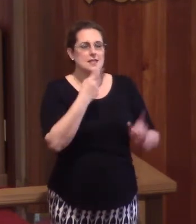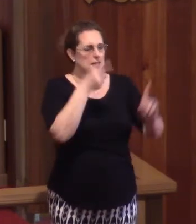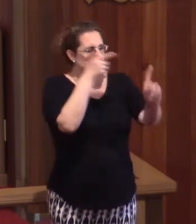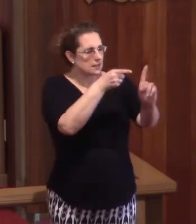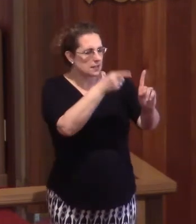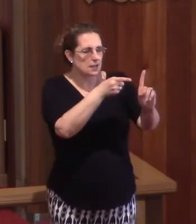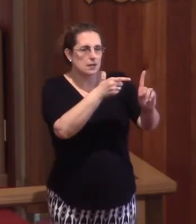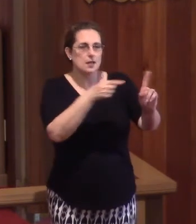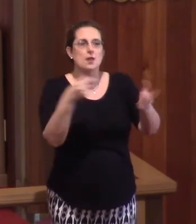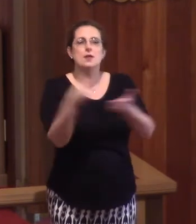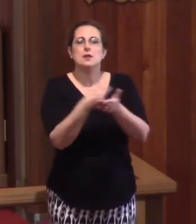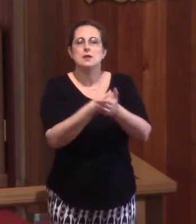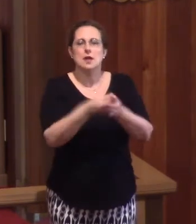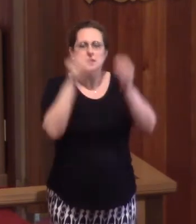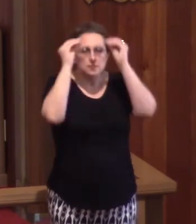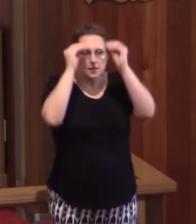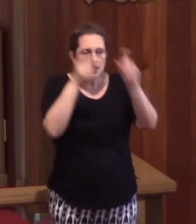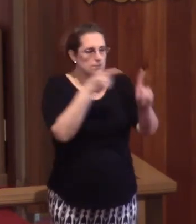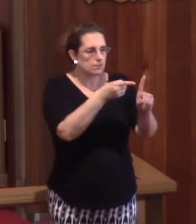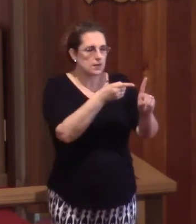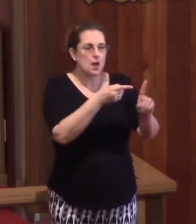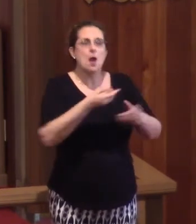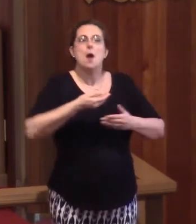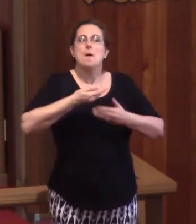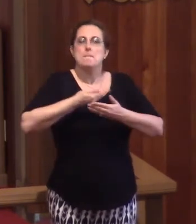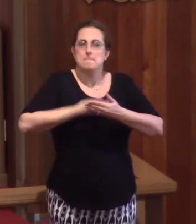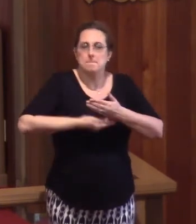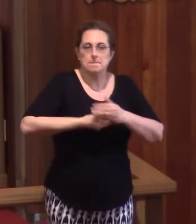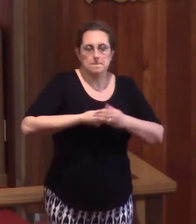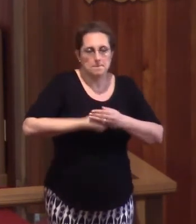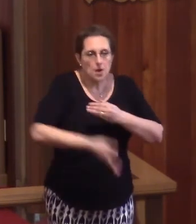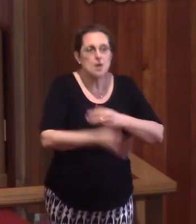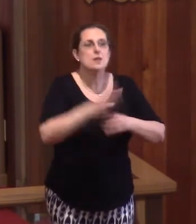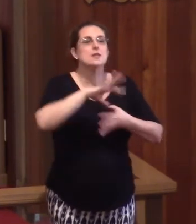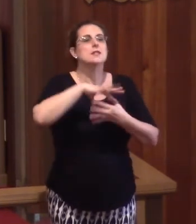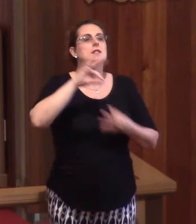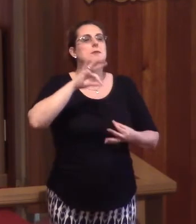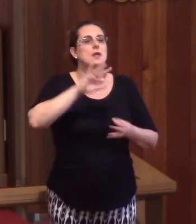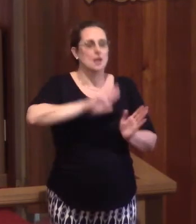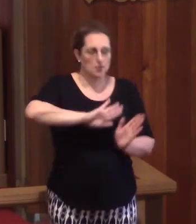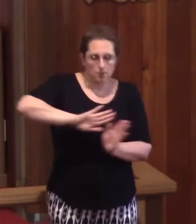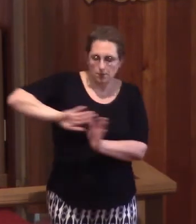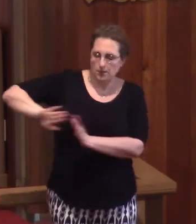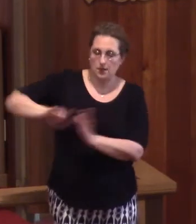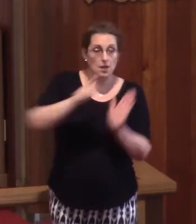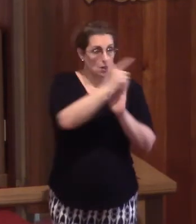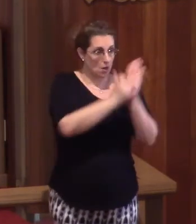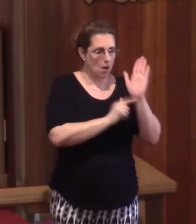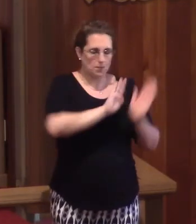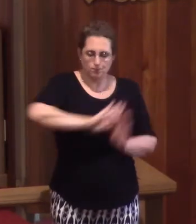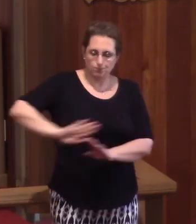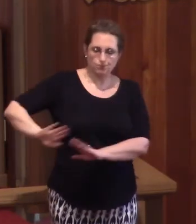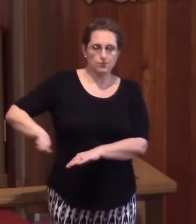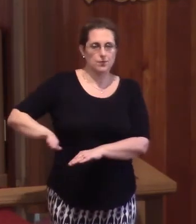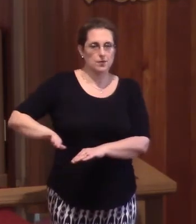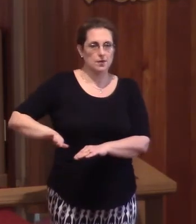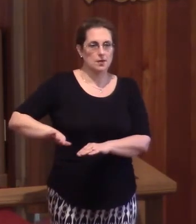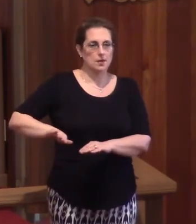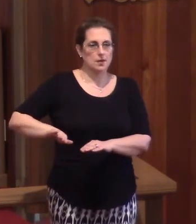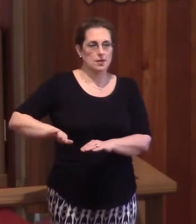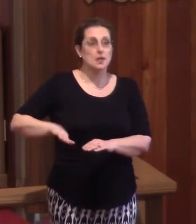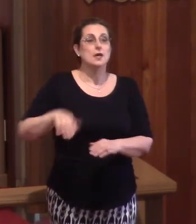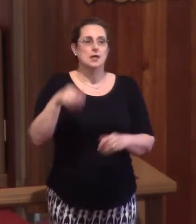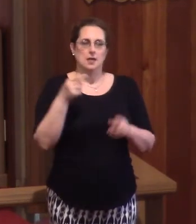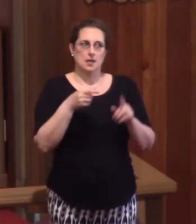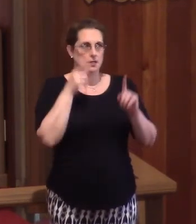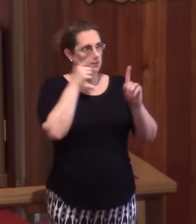Gospel lesson is the birth of the Spirit and the putting aside of the law, especially in matters of our